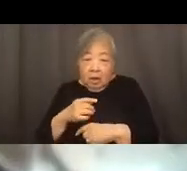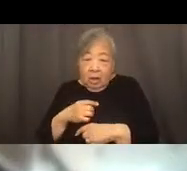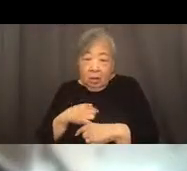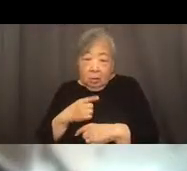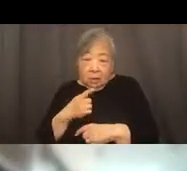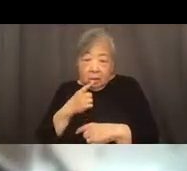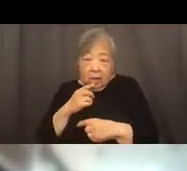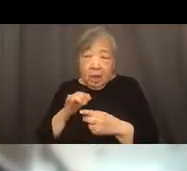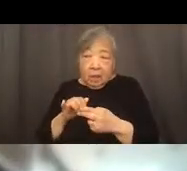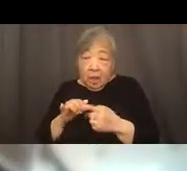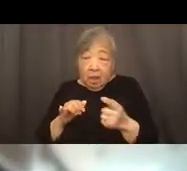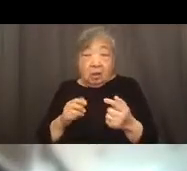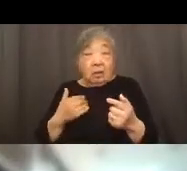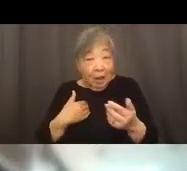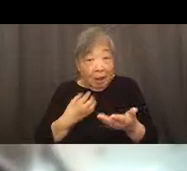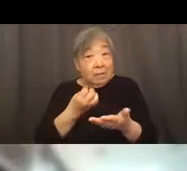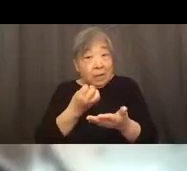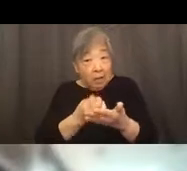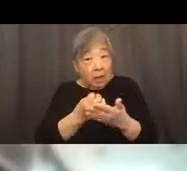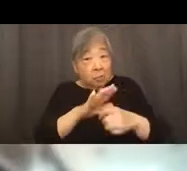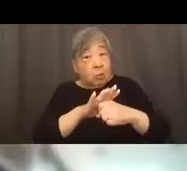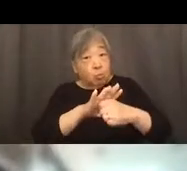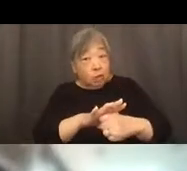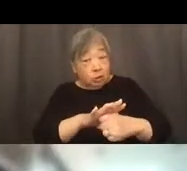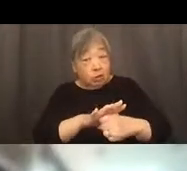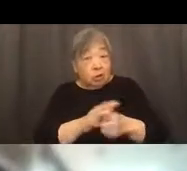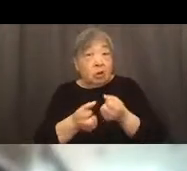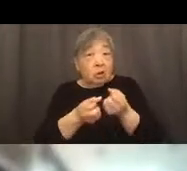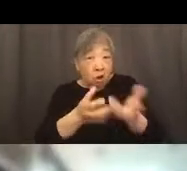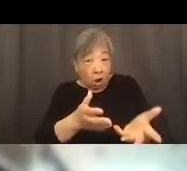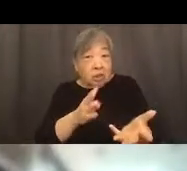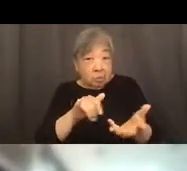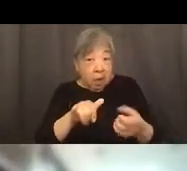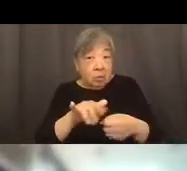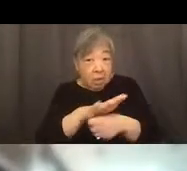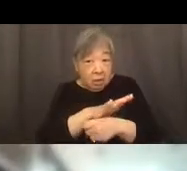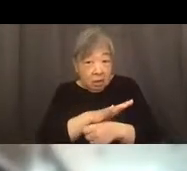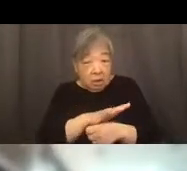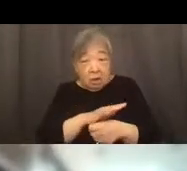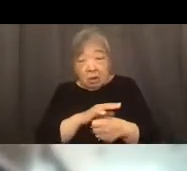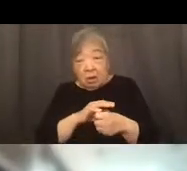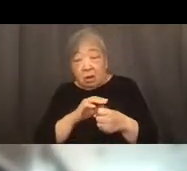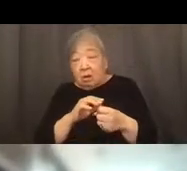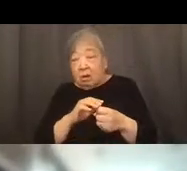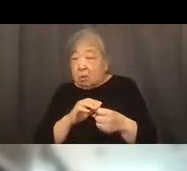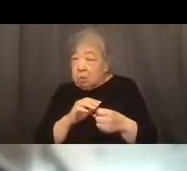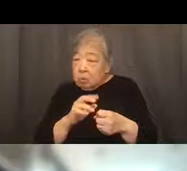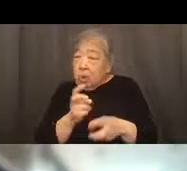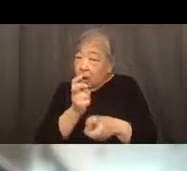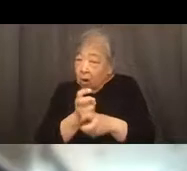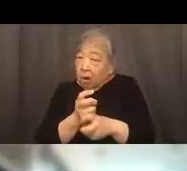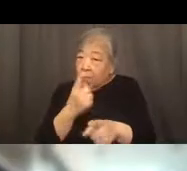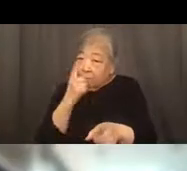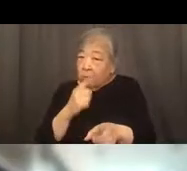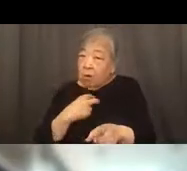the economic pressures that the pandemic has imposed, making it very hard for harassment victims,